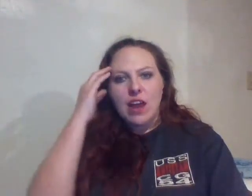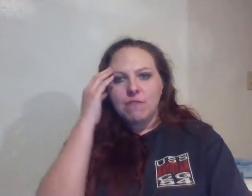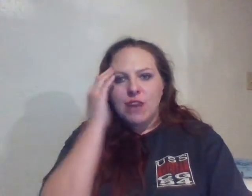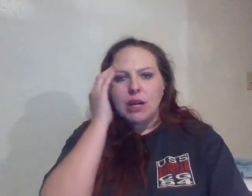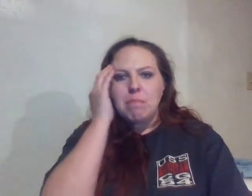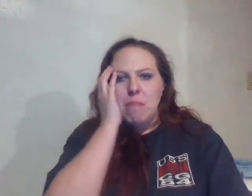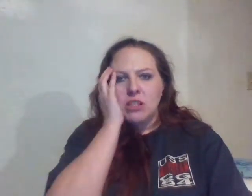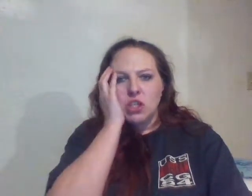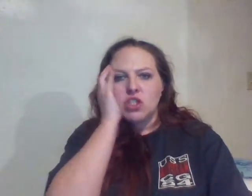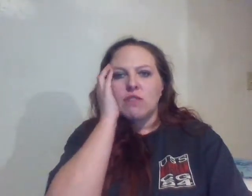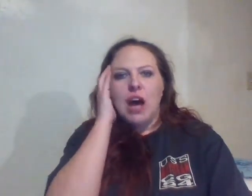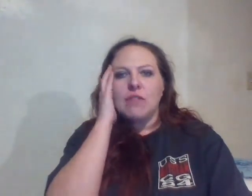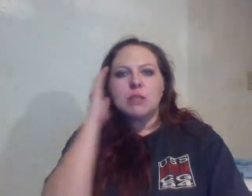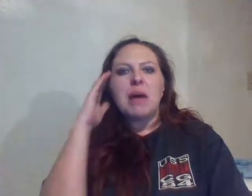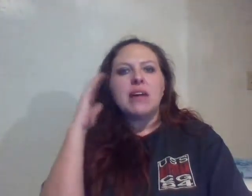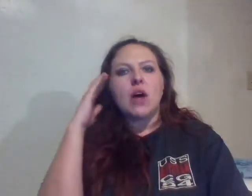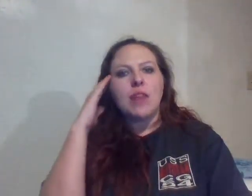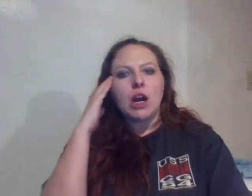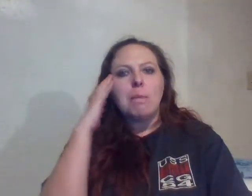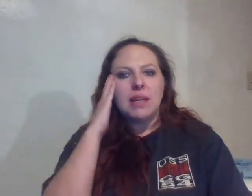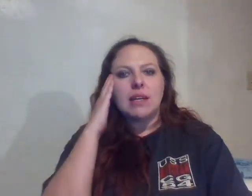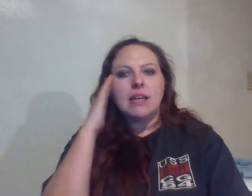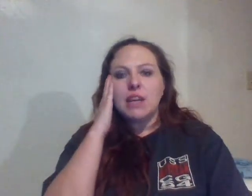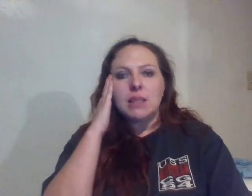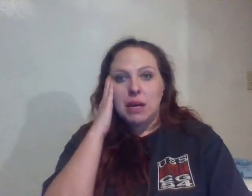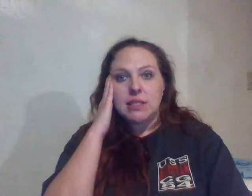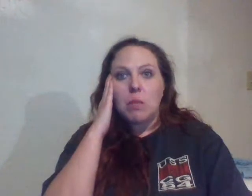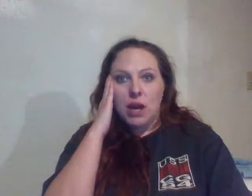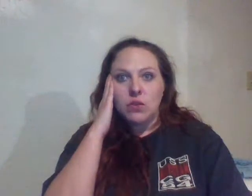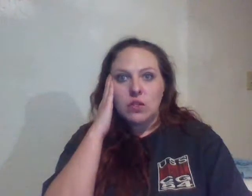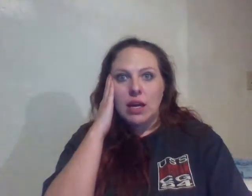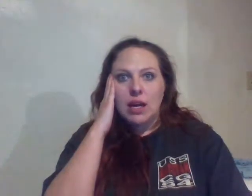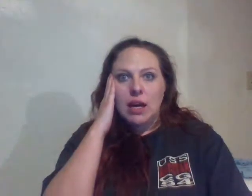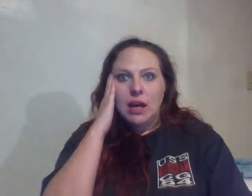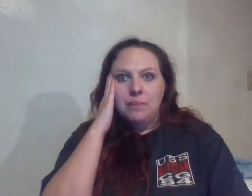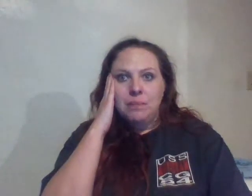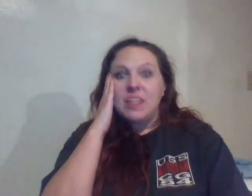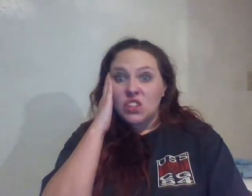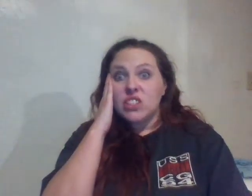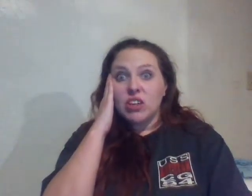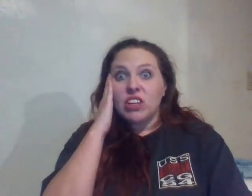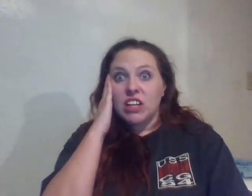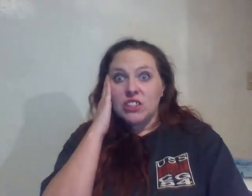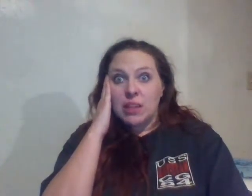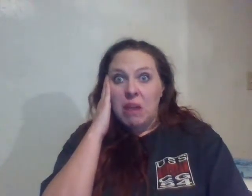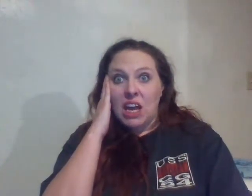Their very mental survival depends on their ability to victimize someone else. These are serial killers in the making.